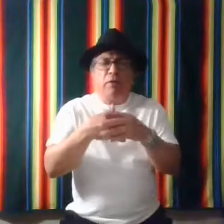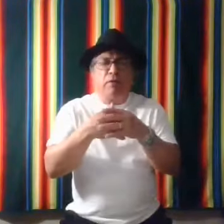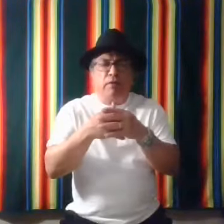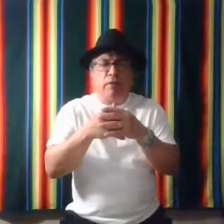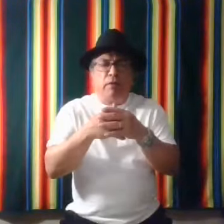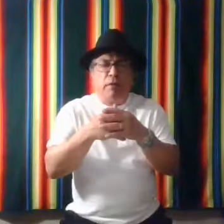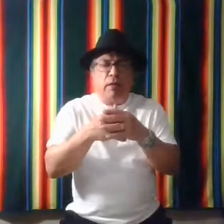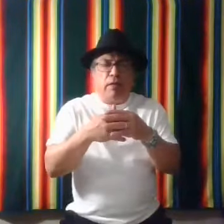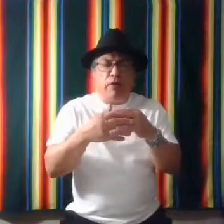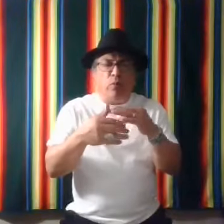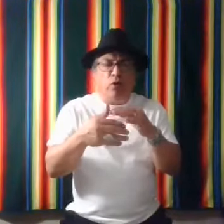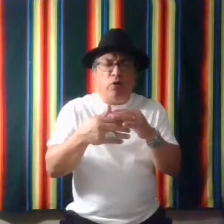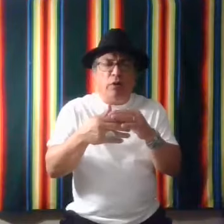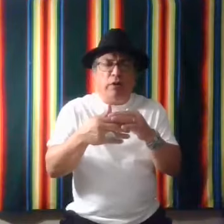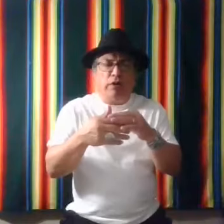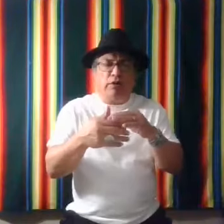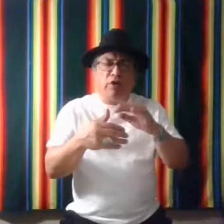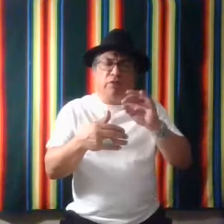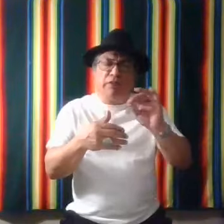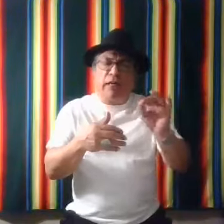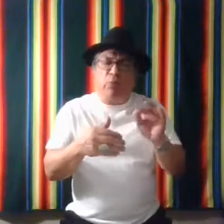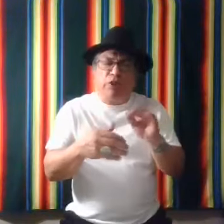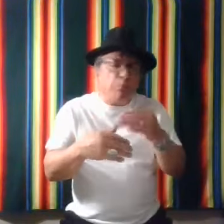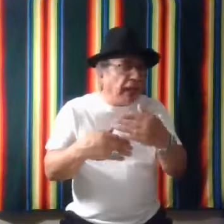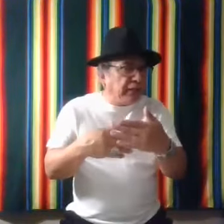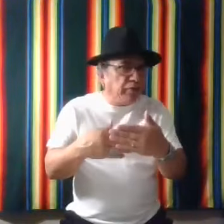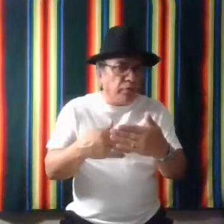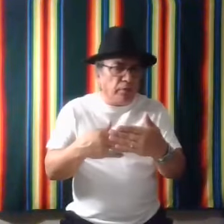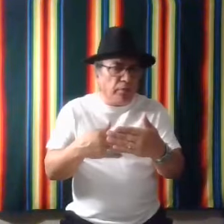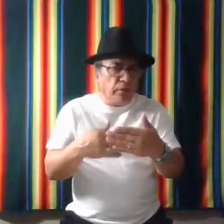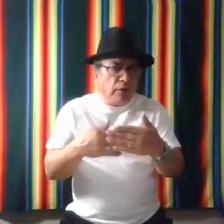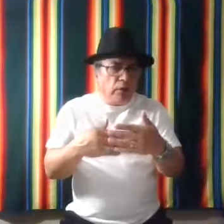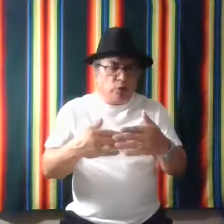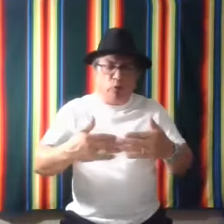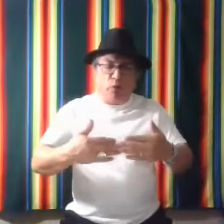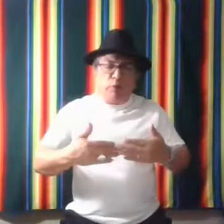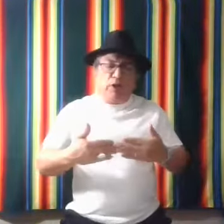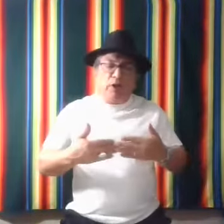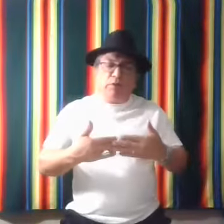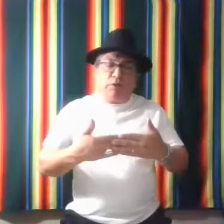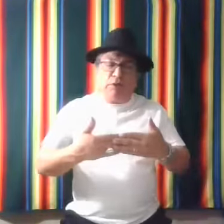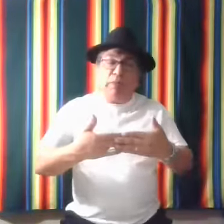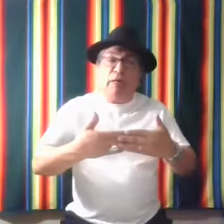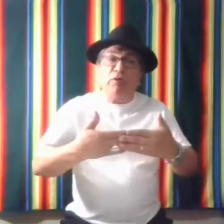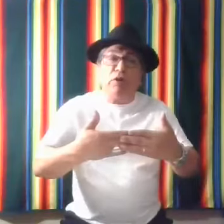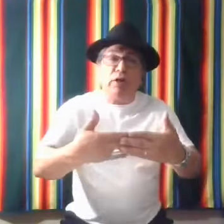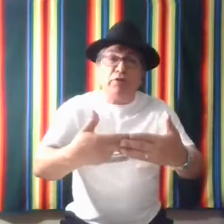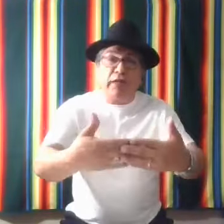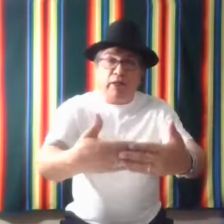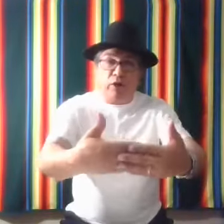that we're going to, their sign language may differ. So what we want to do is, is be able to understand and